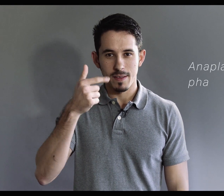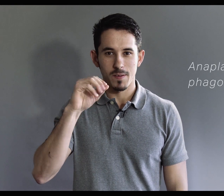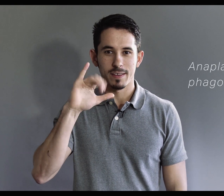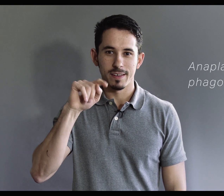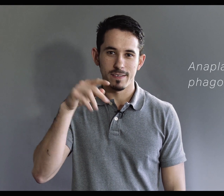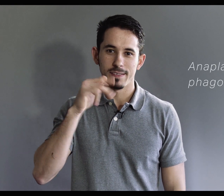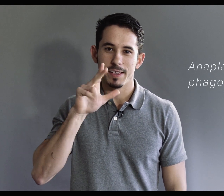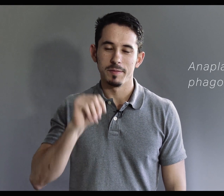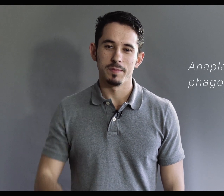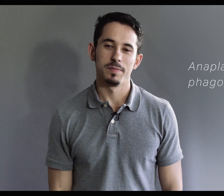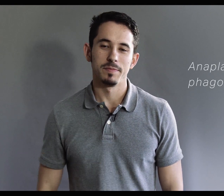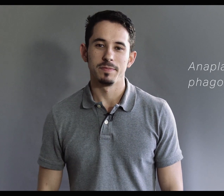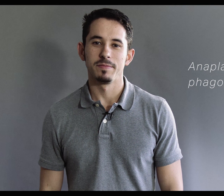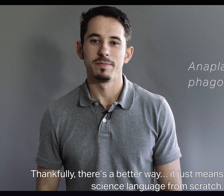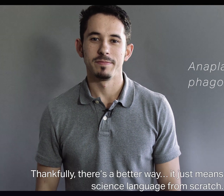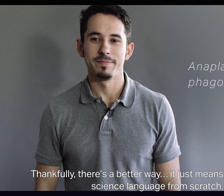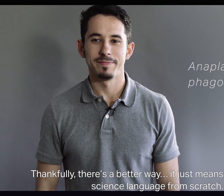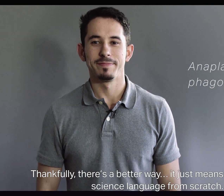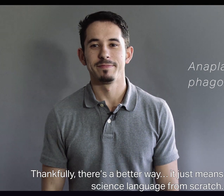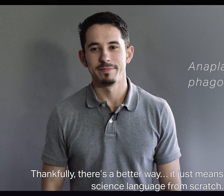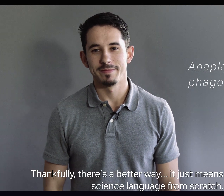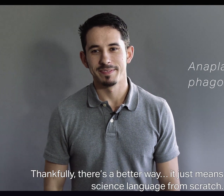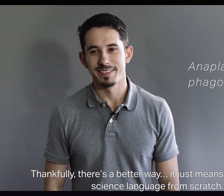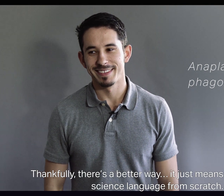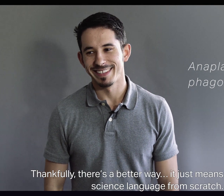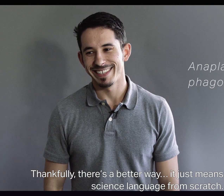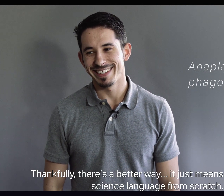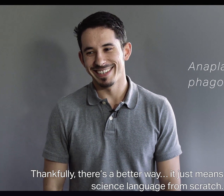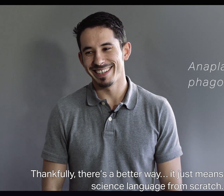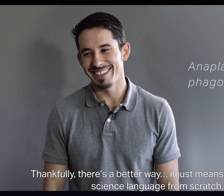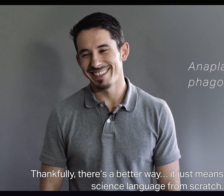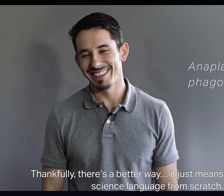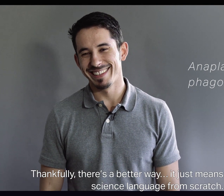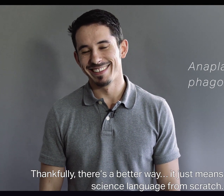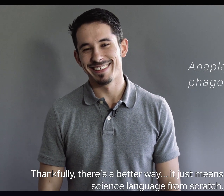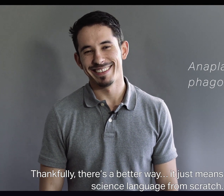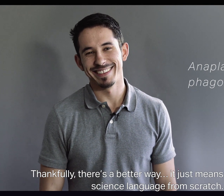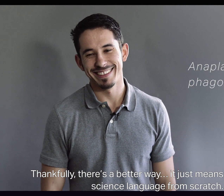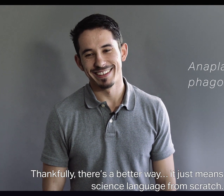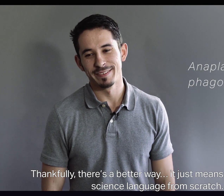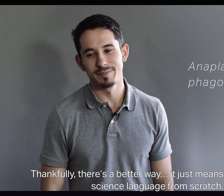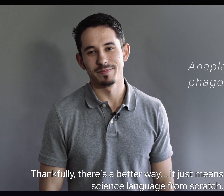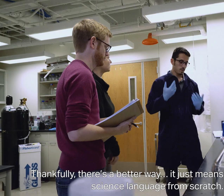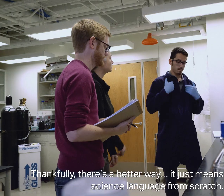Anaplasma phagocytophilum. Thankfully, there's a better way. It just means inventing new science language from scratch.